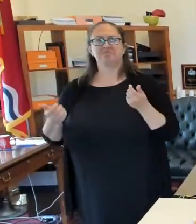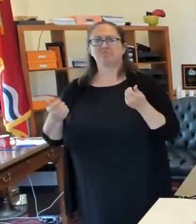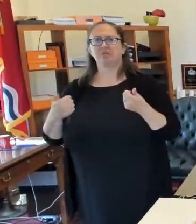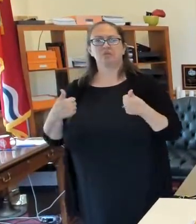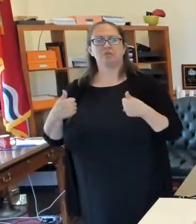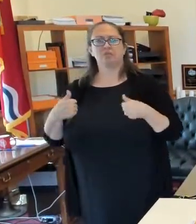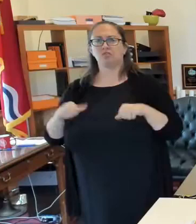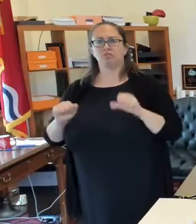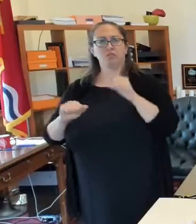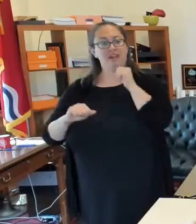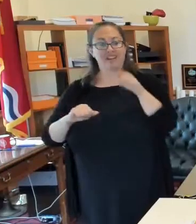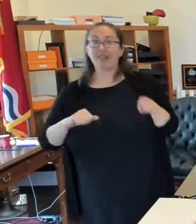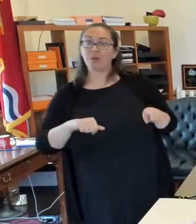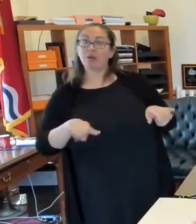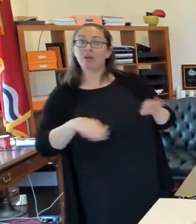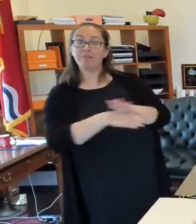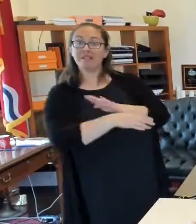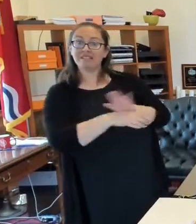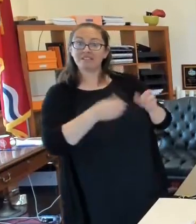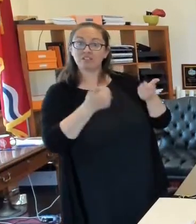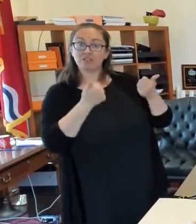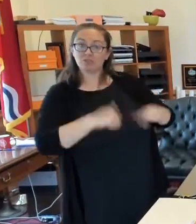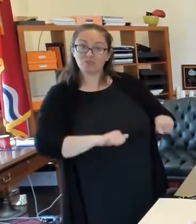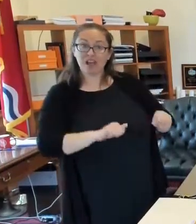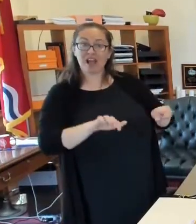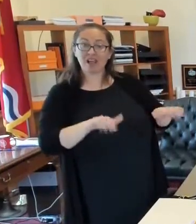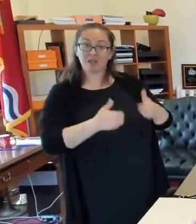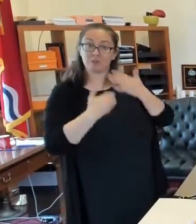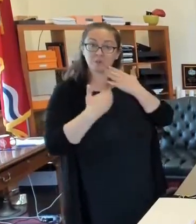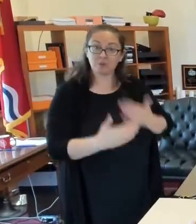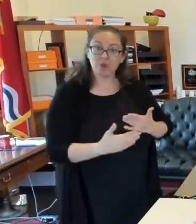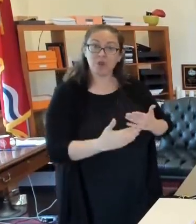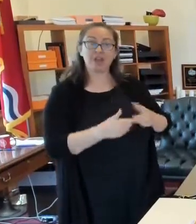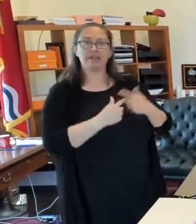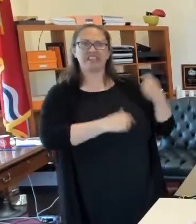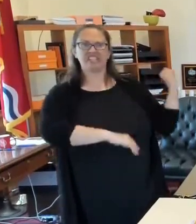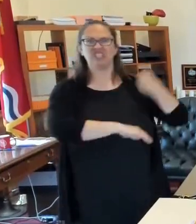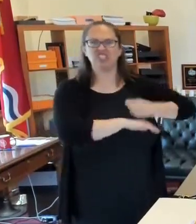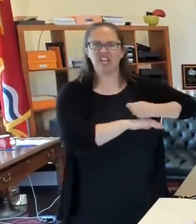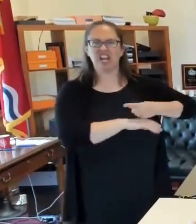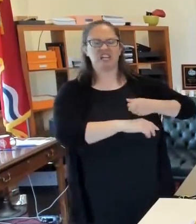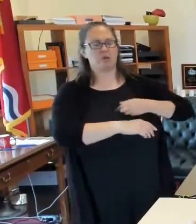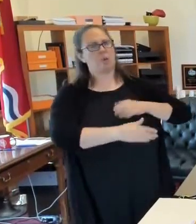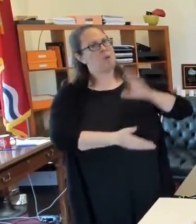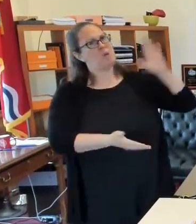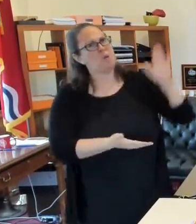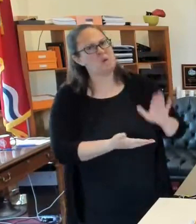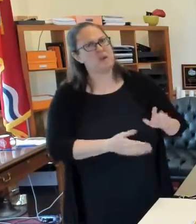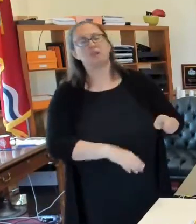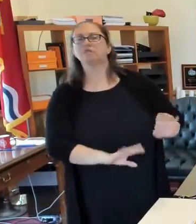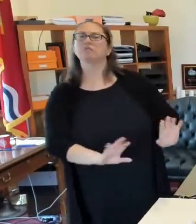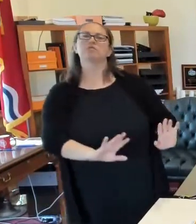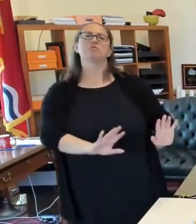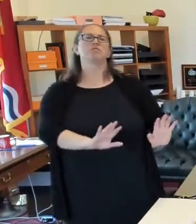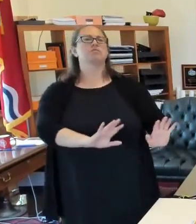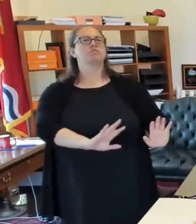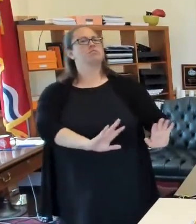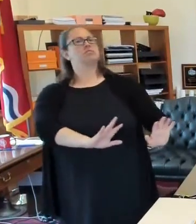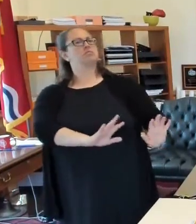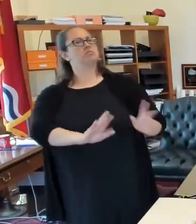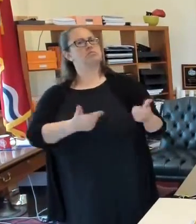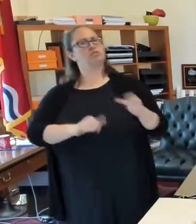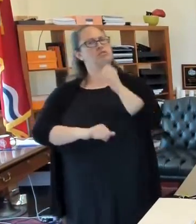to, to shut them down or to curtail them if they're doing a good job. Um, and I, frankly,